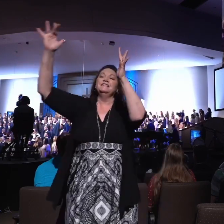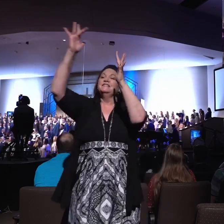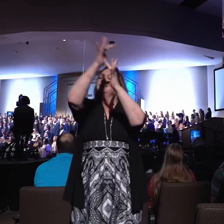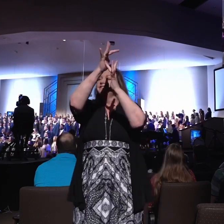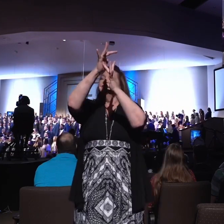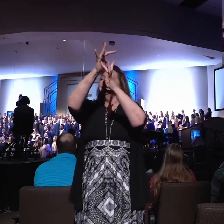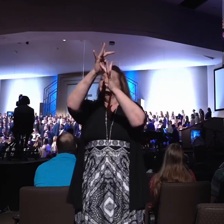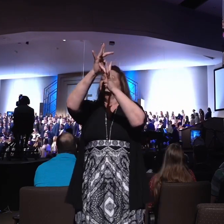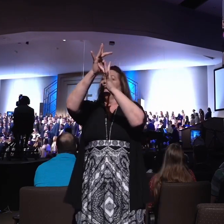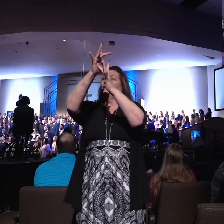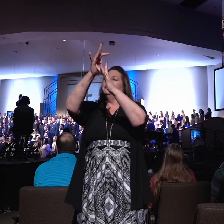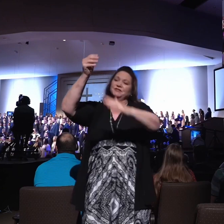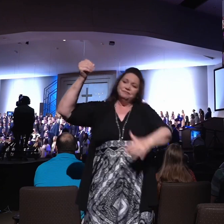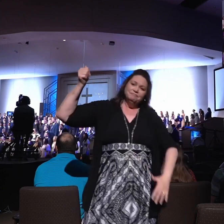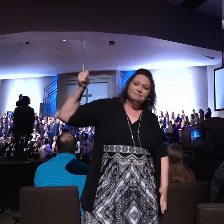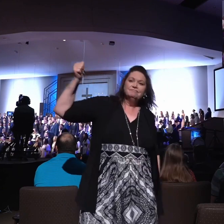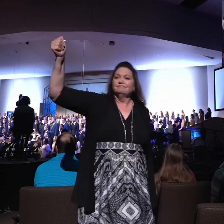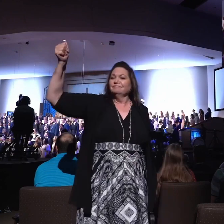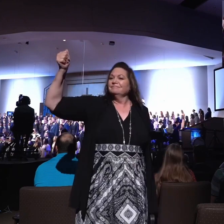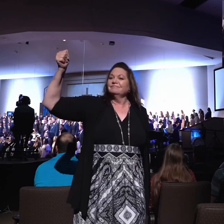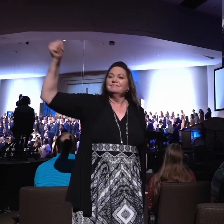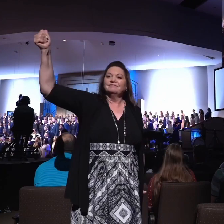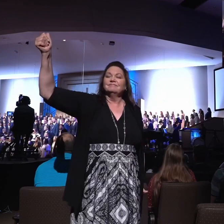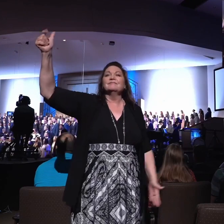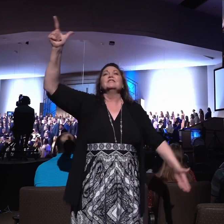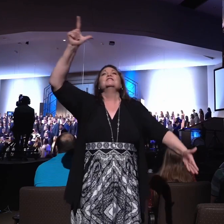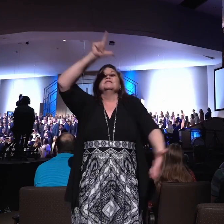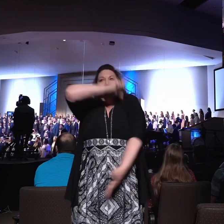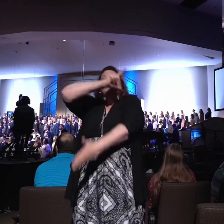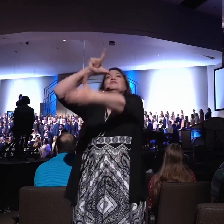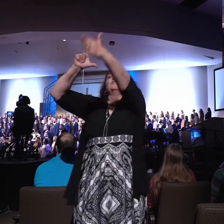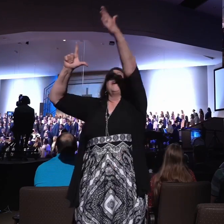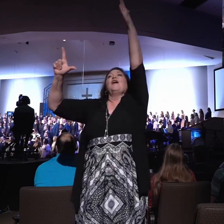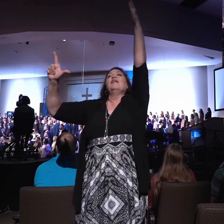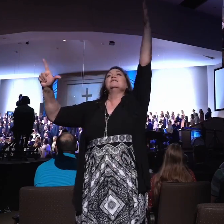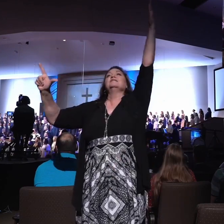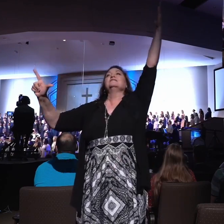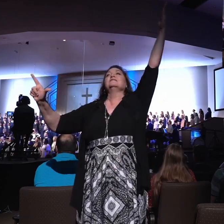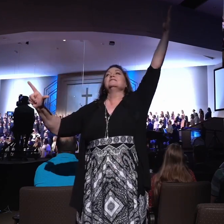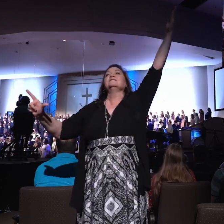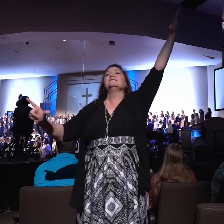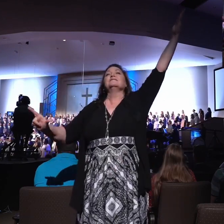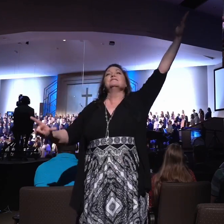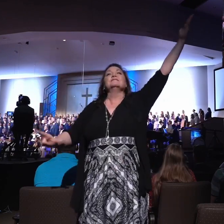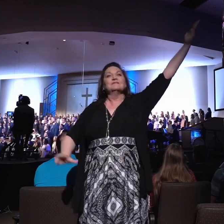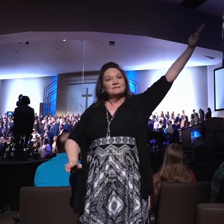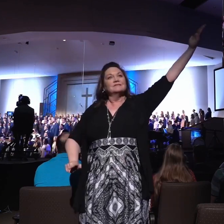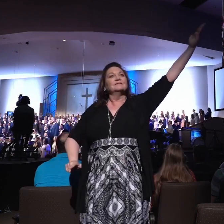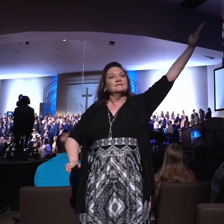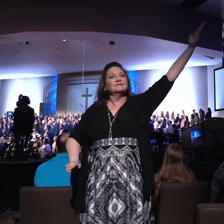is Lord, Jesus